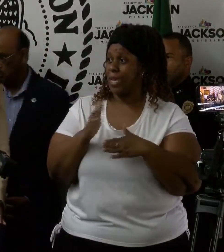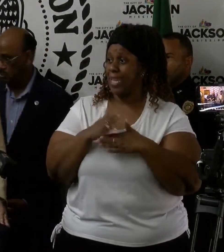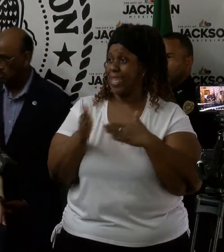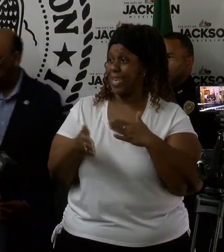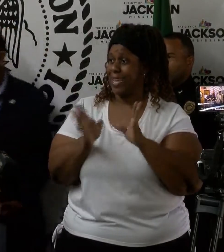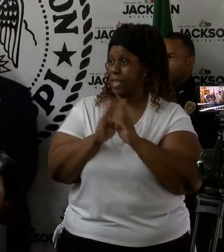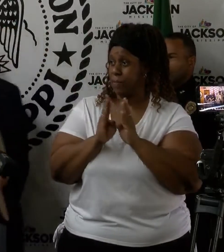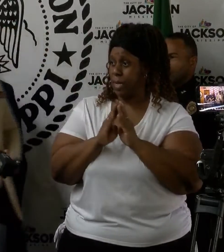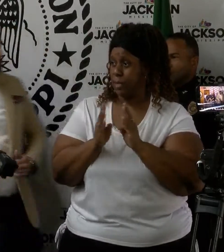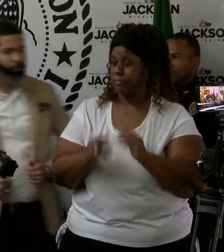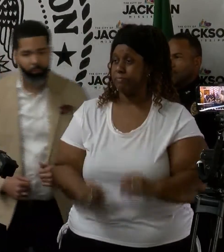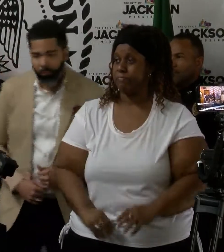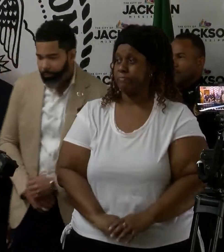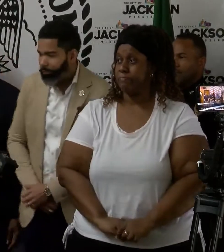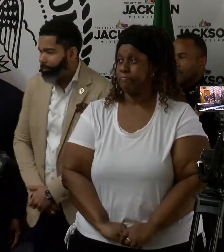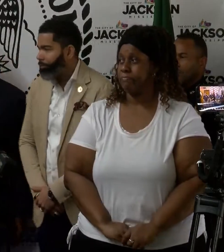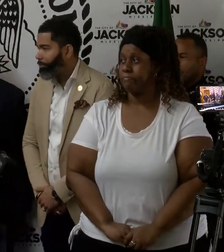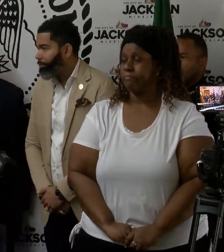press conference.